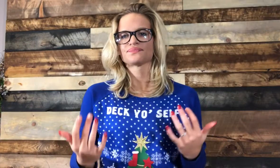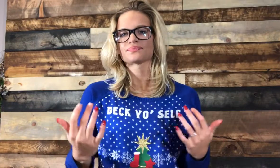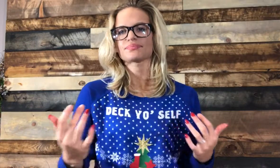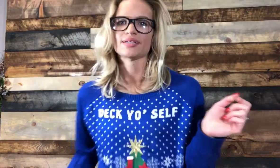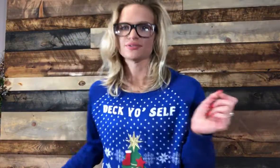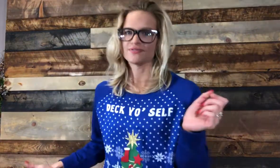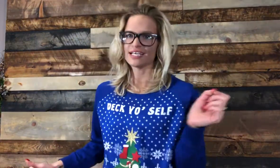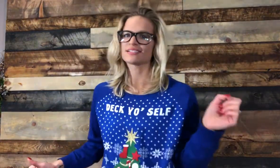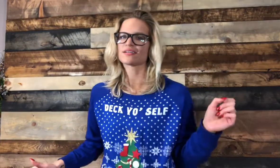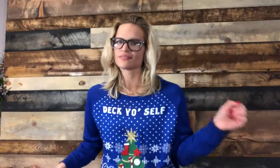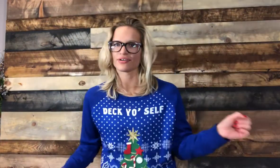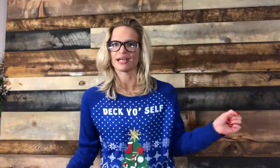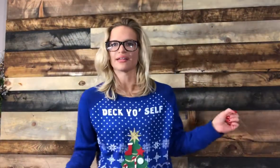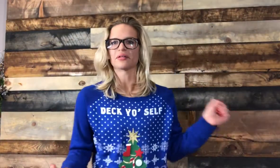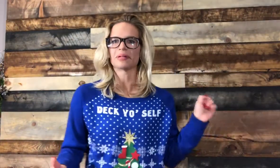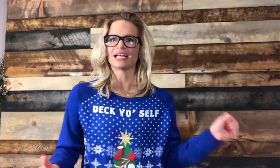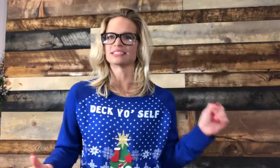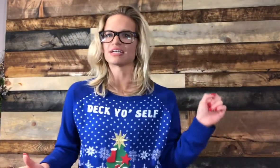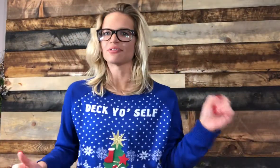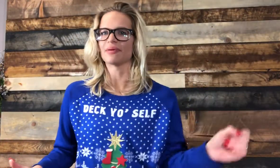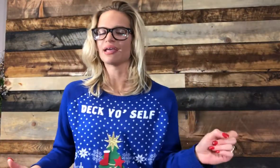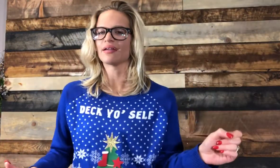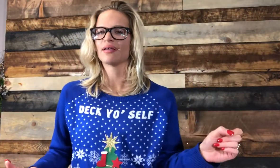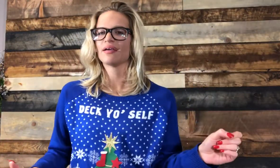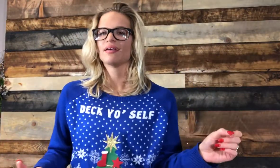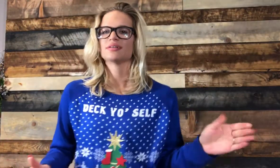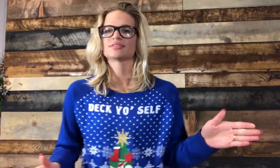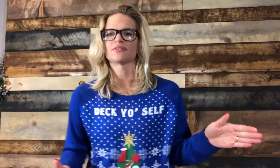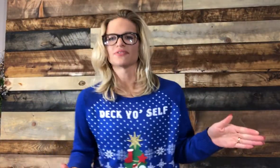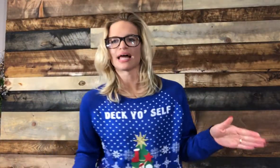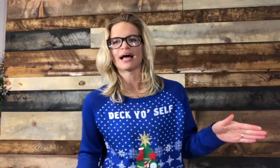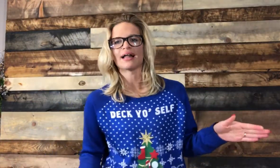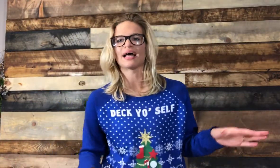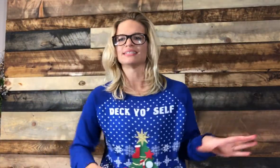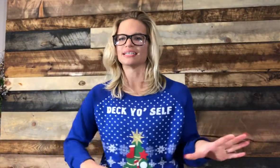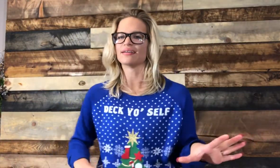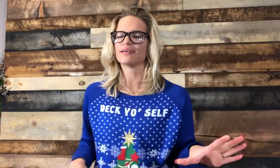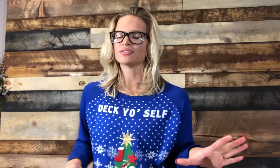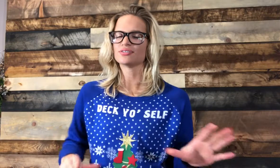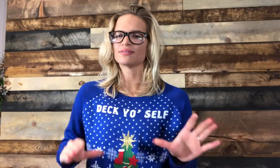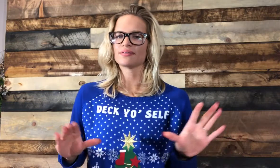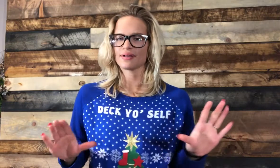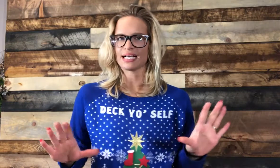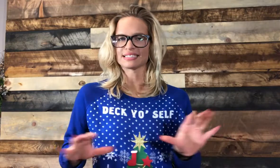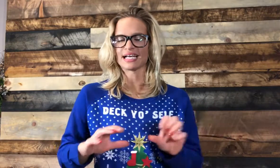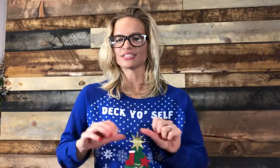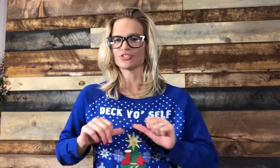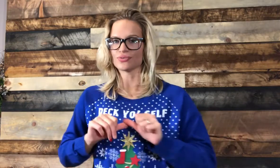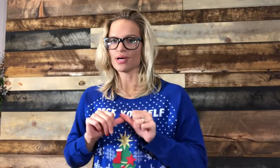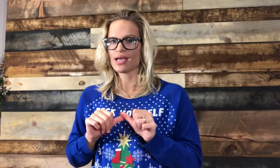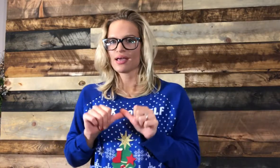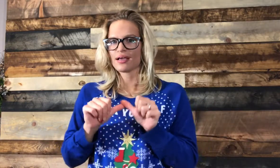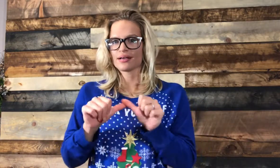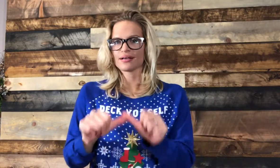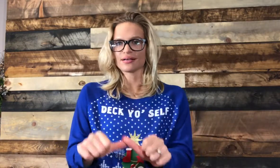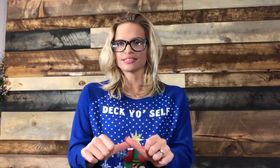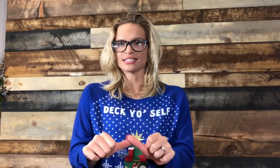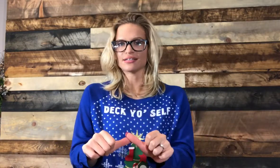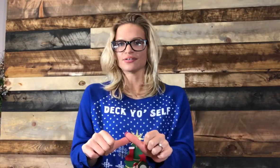To face unafraid. The plans that we made. So for that, I did. I signed to continue.